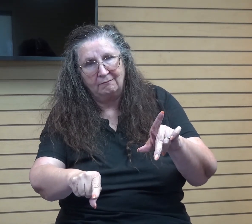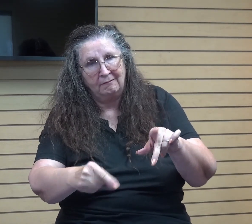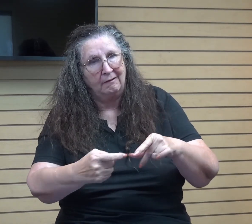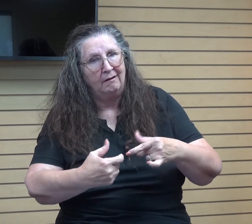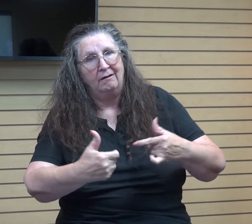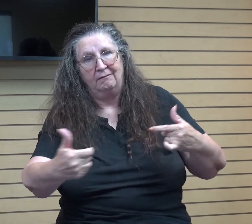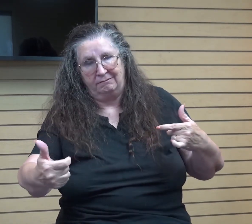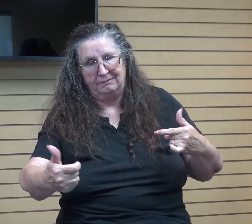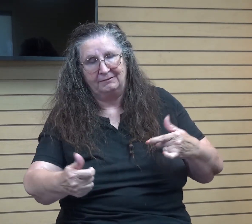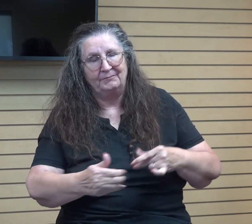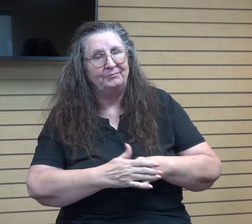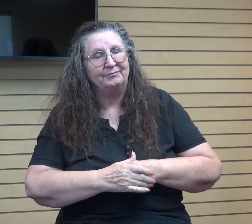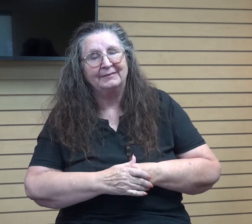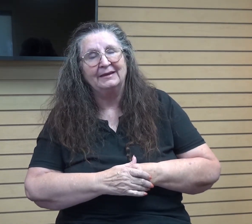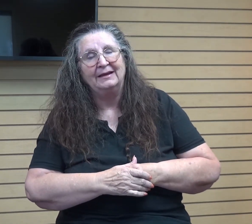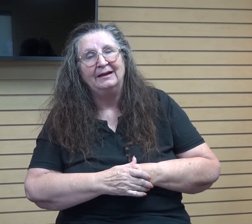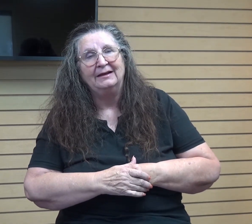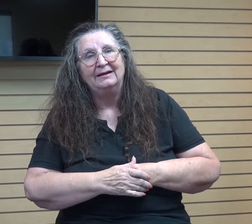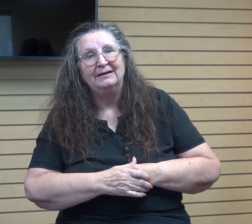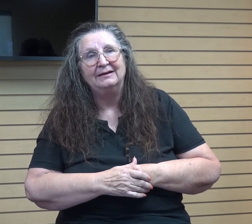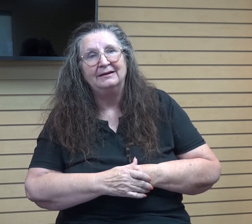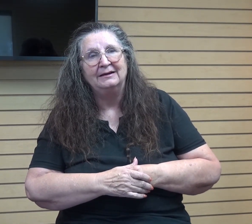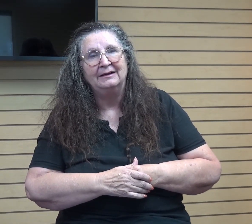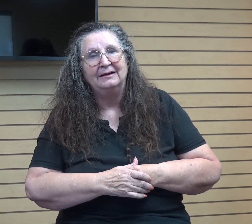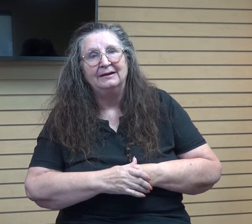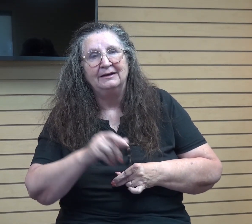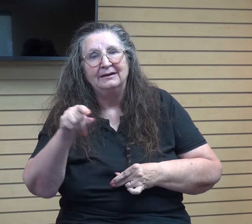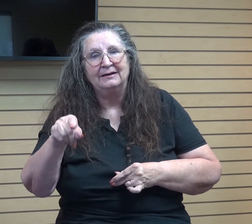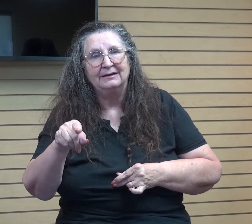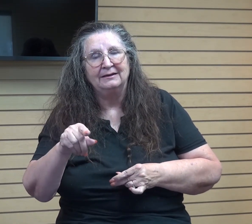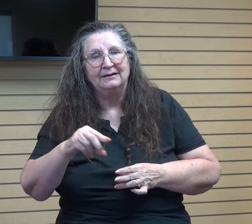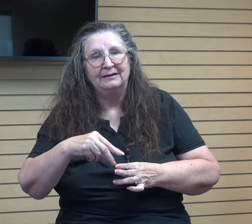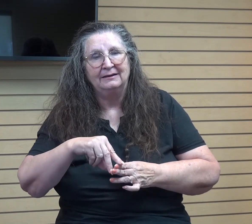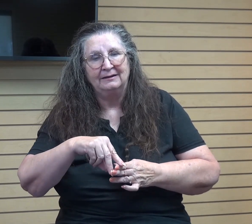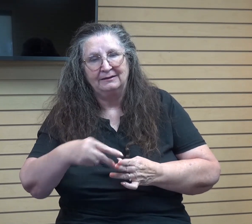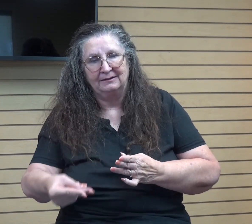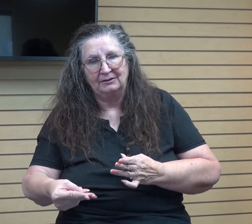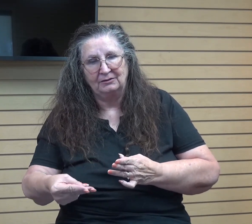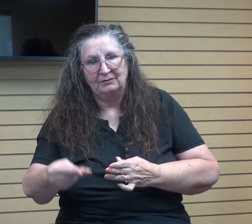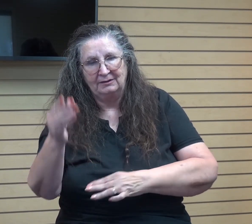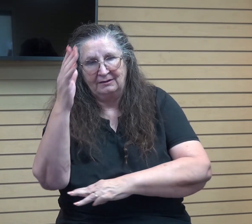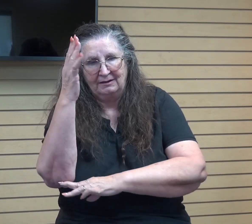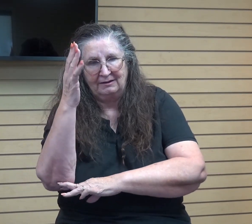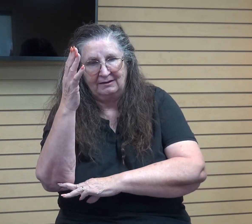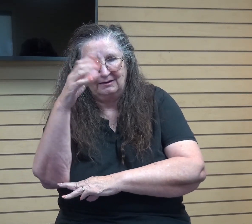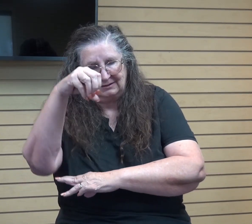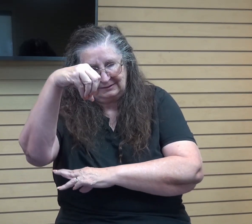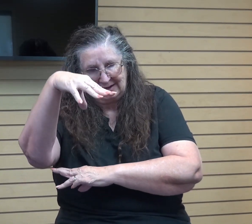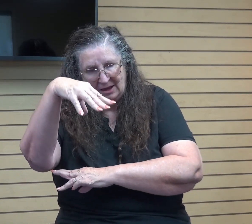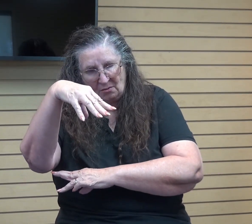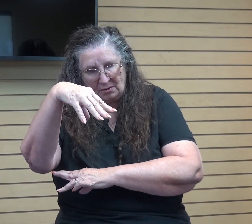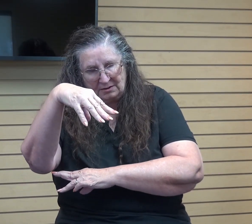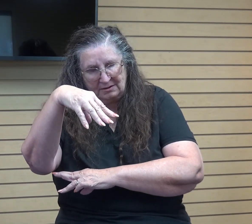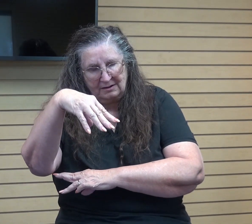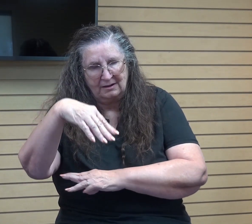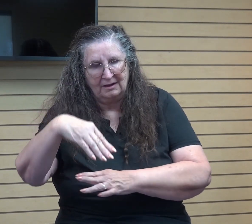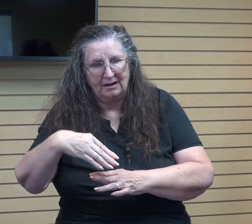my father. And I actually hit and knocked over a lamp onto a glass table and completely